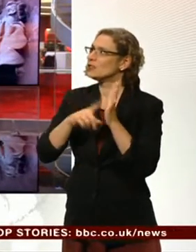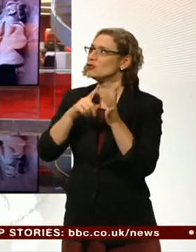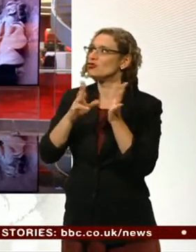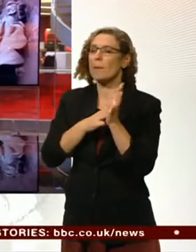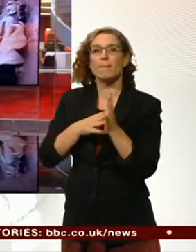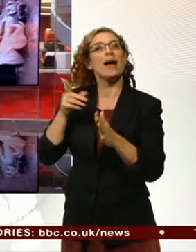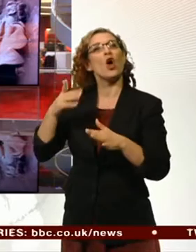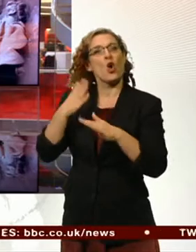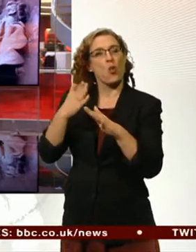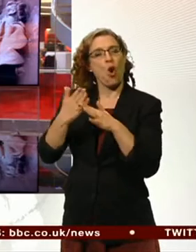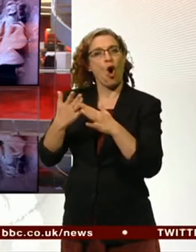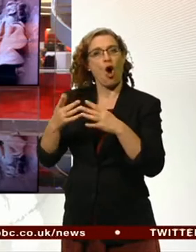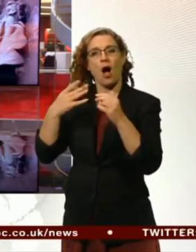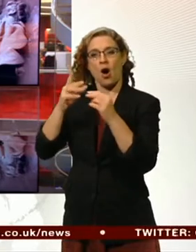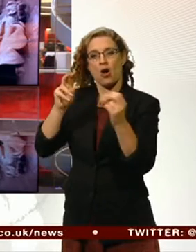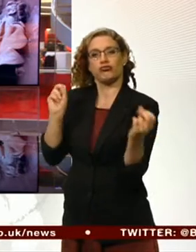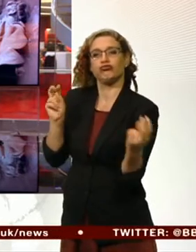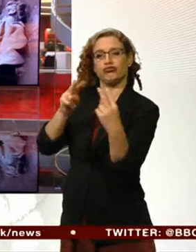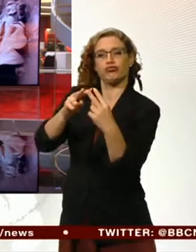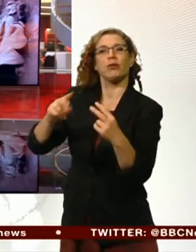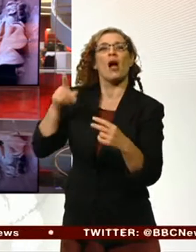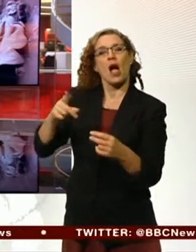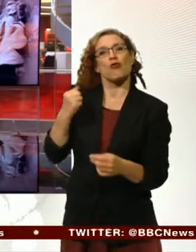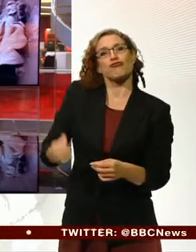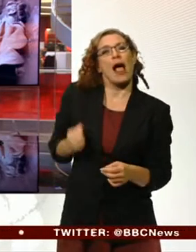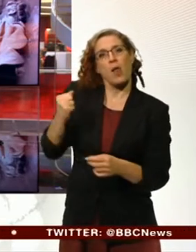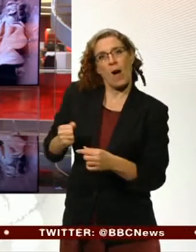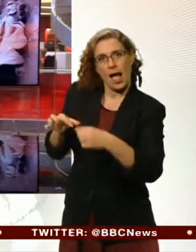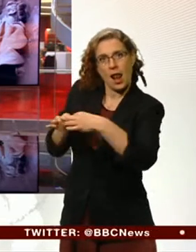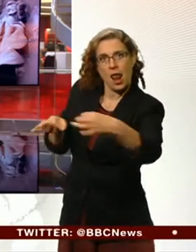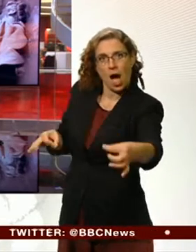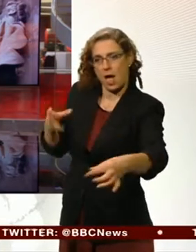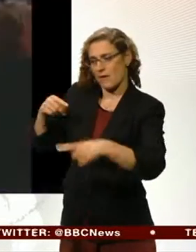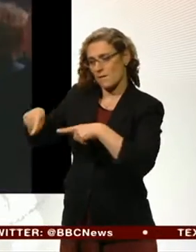Thailand to Burma. Our correspondent, Sarah Campbell, has been hearing his story.